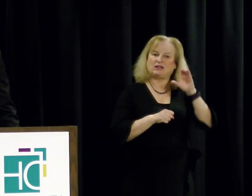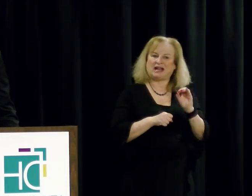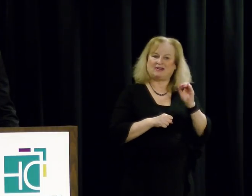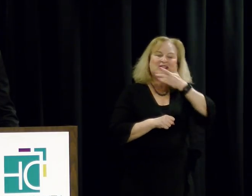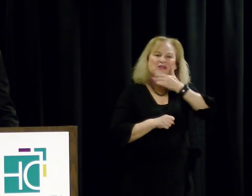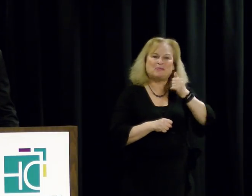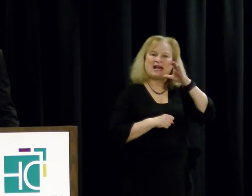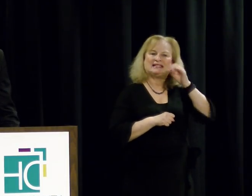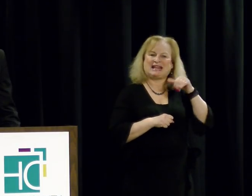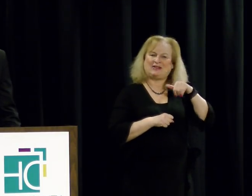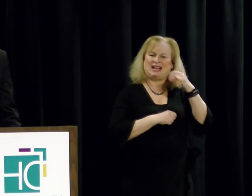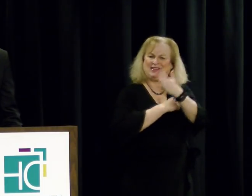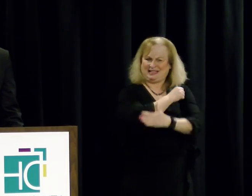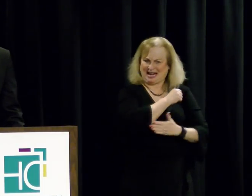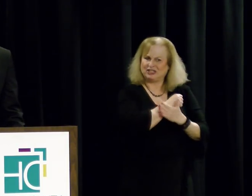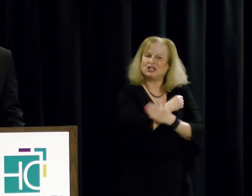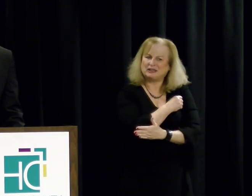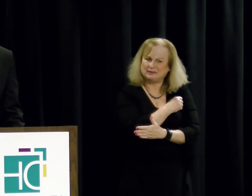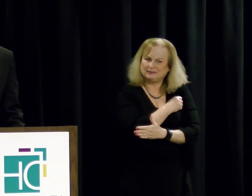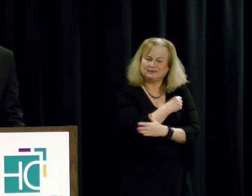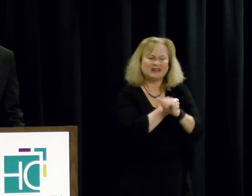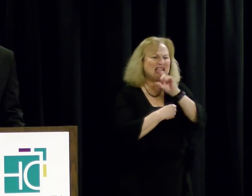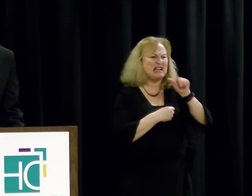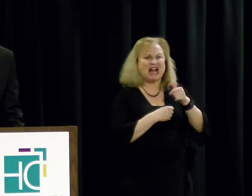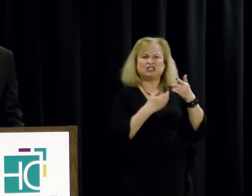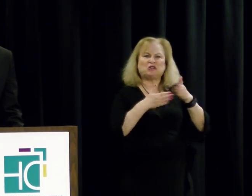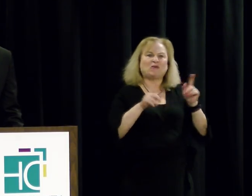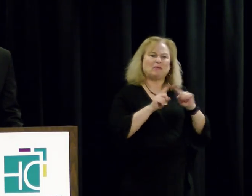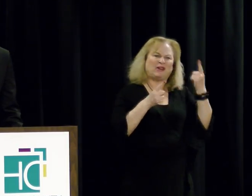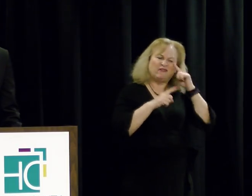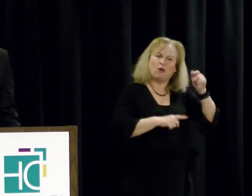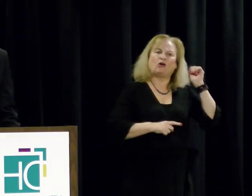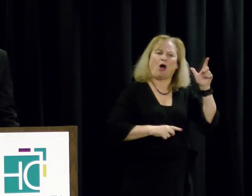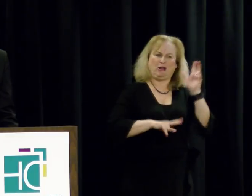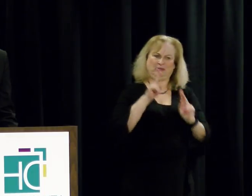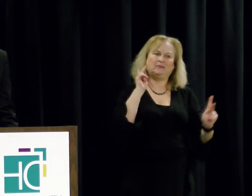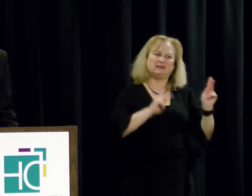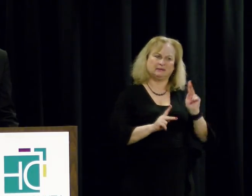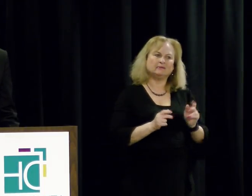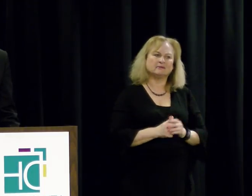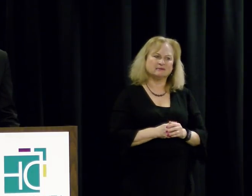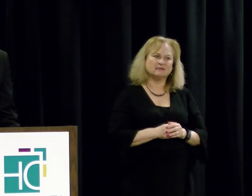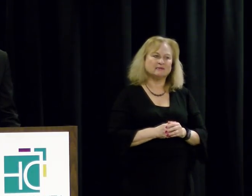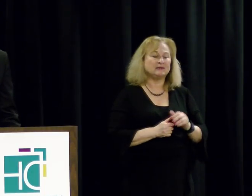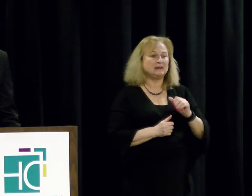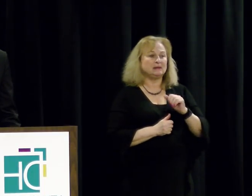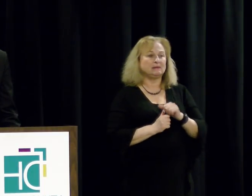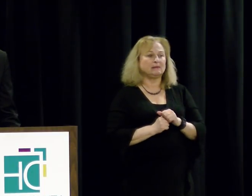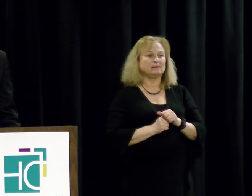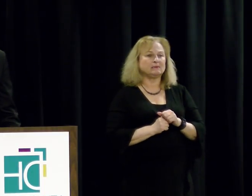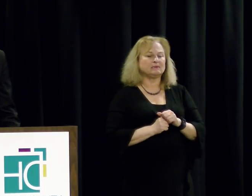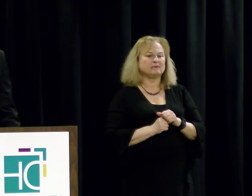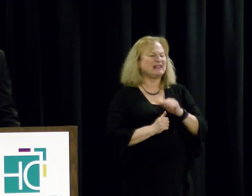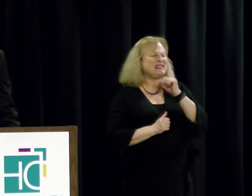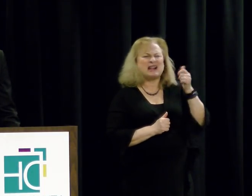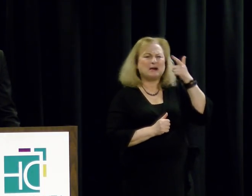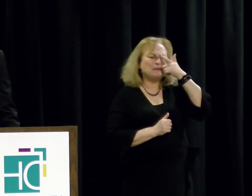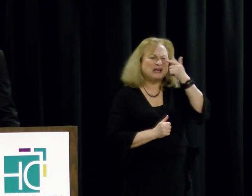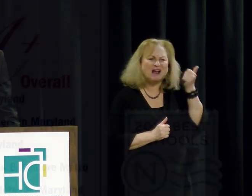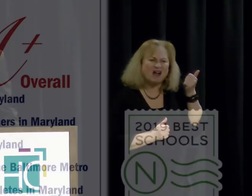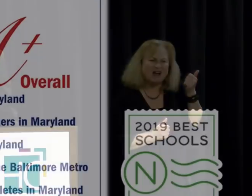best county in this nation, education, not just overall, but for all. Not because